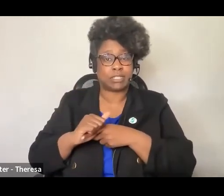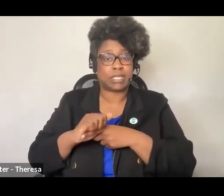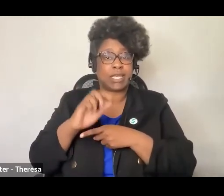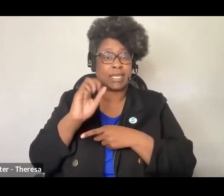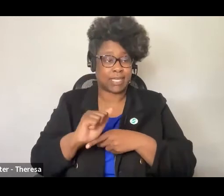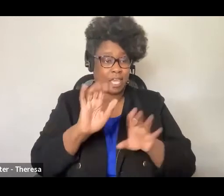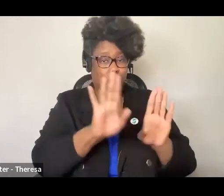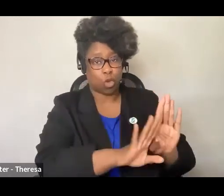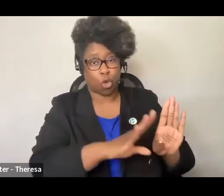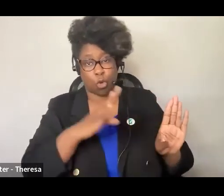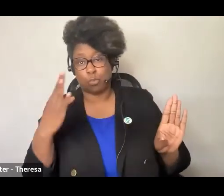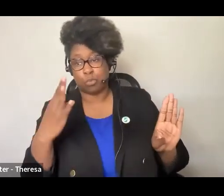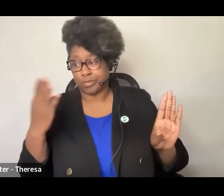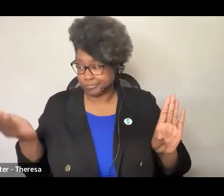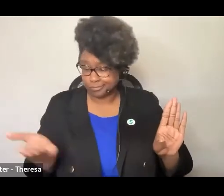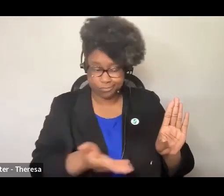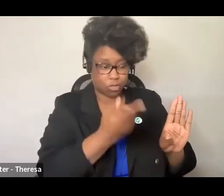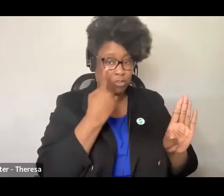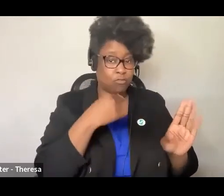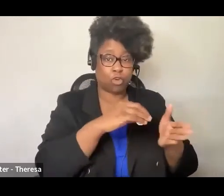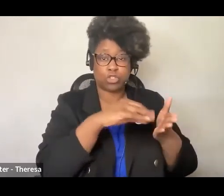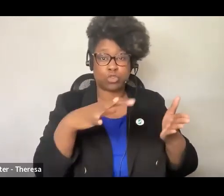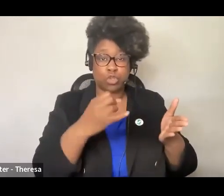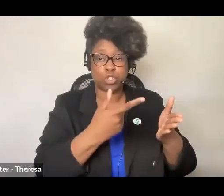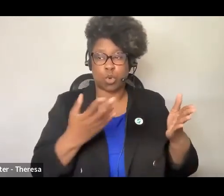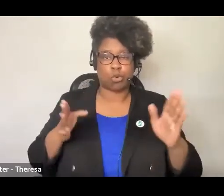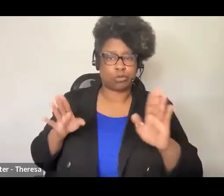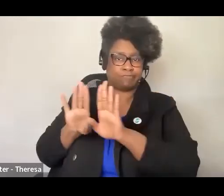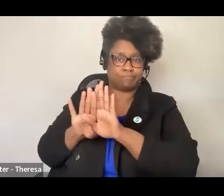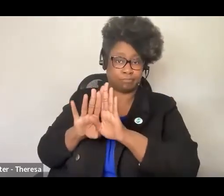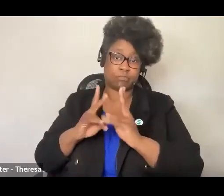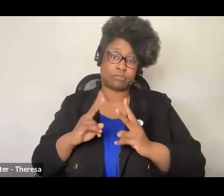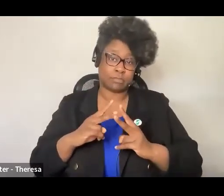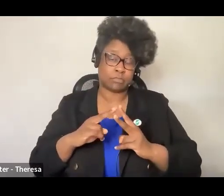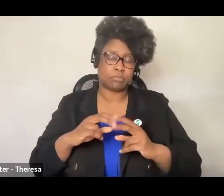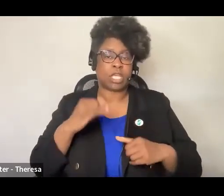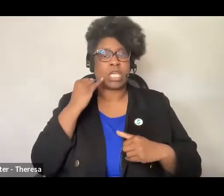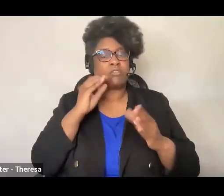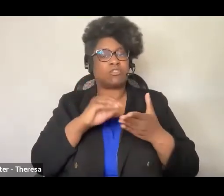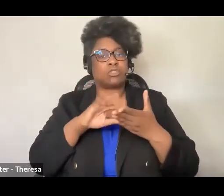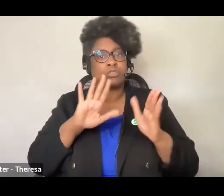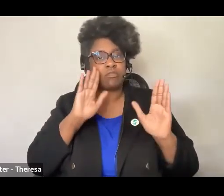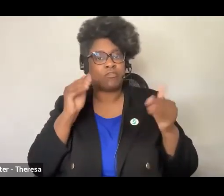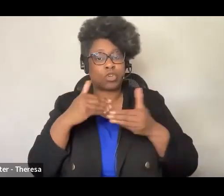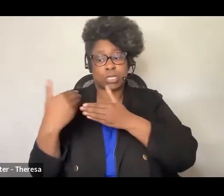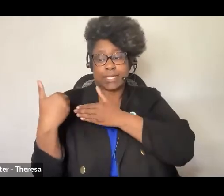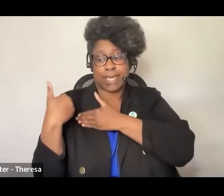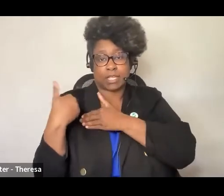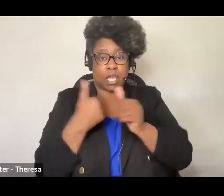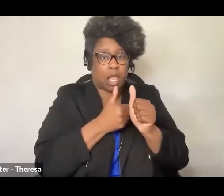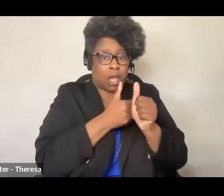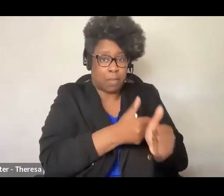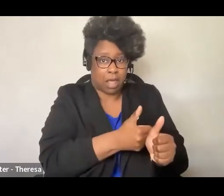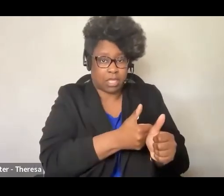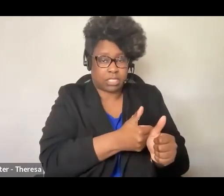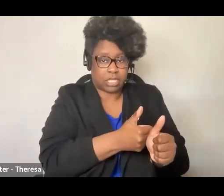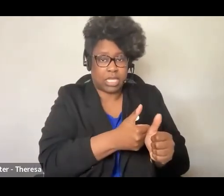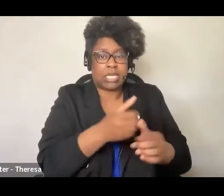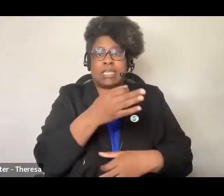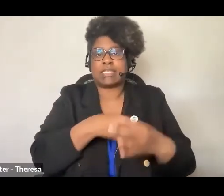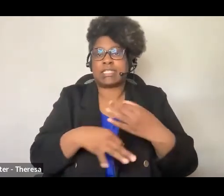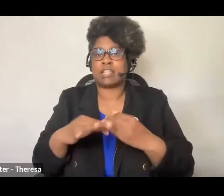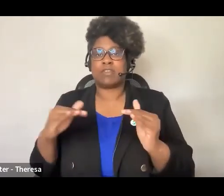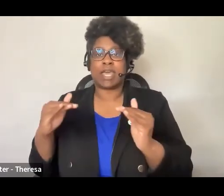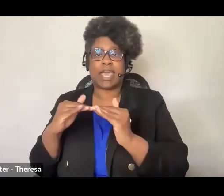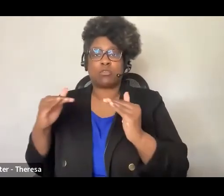students. For example, when schools focus largely on accountability and compliance rather than equity and continuous improvement